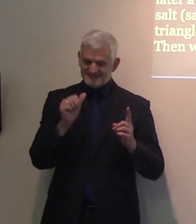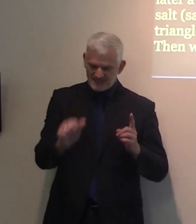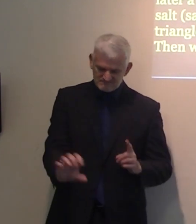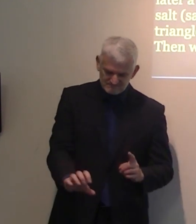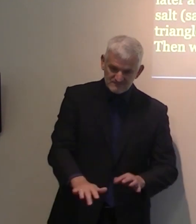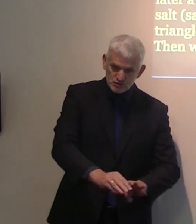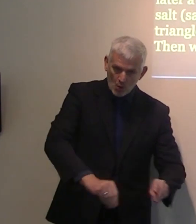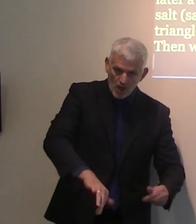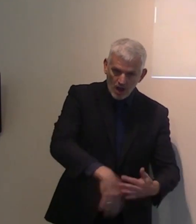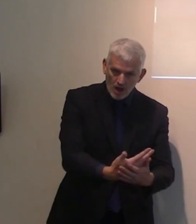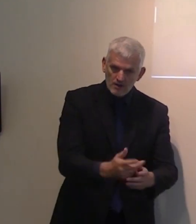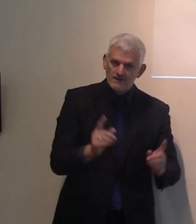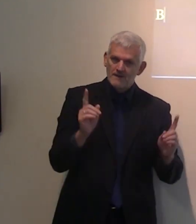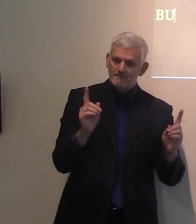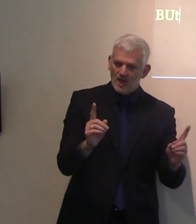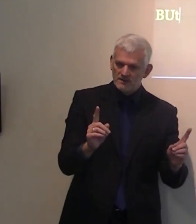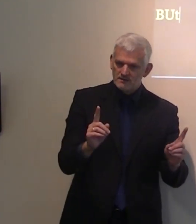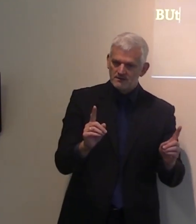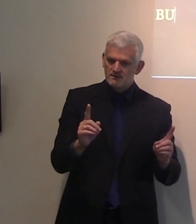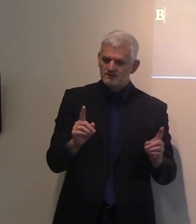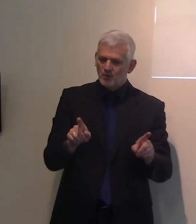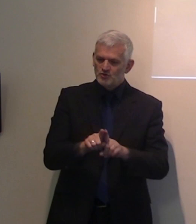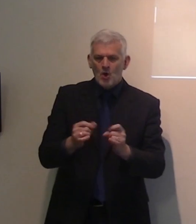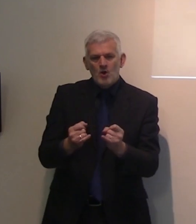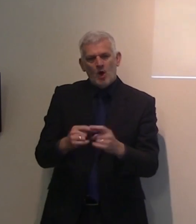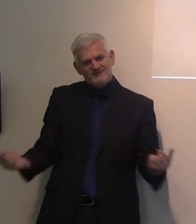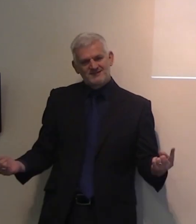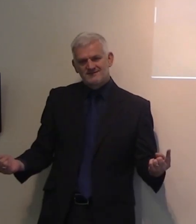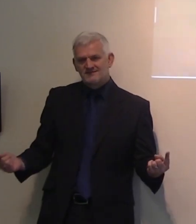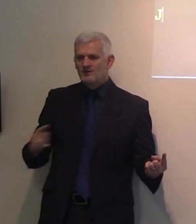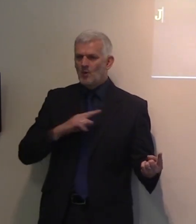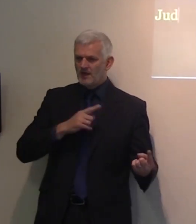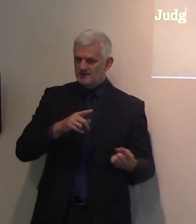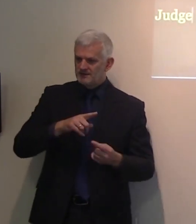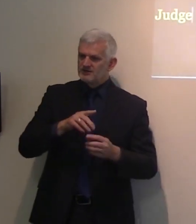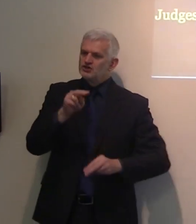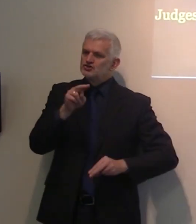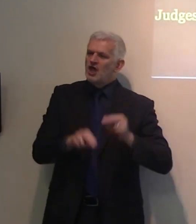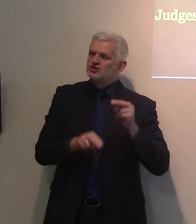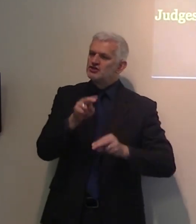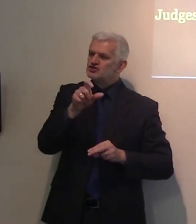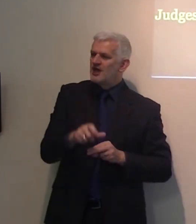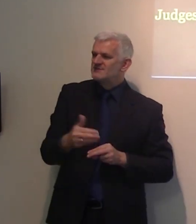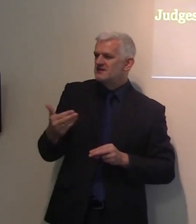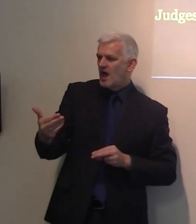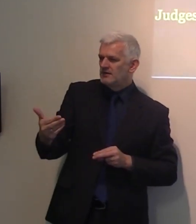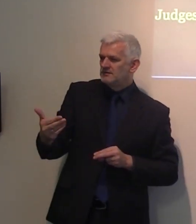also through. Why? Because in the book of Judges, Judges chapter 9, if you want your enemy to